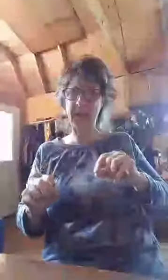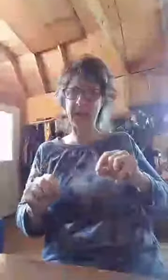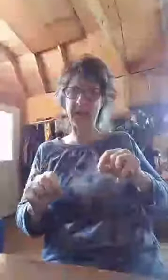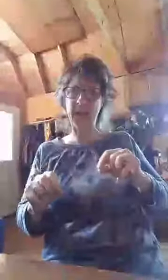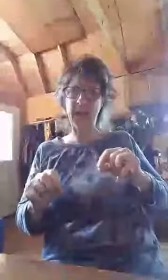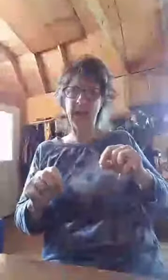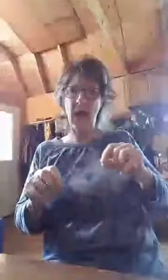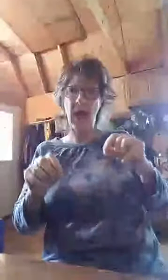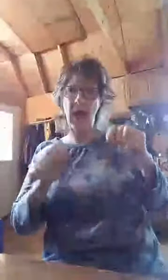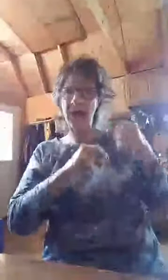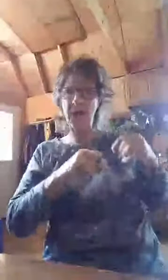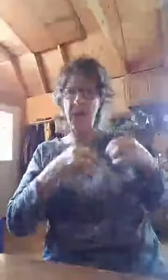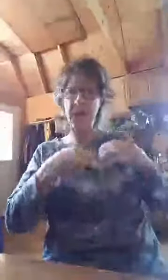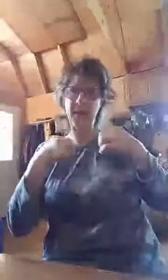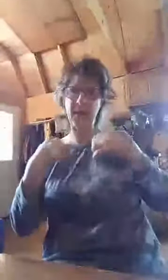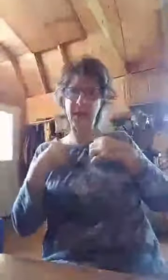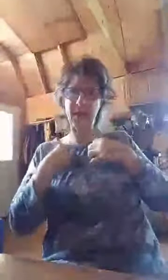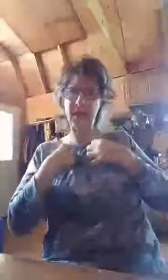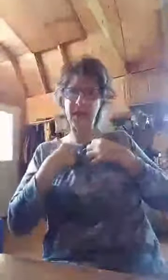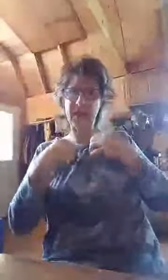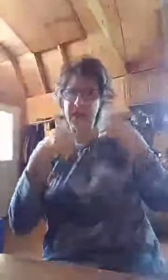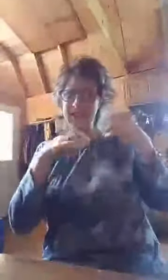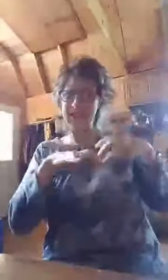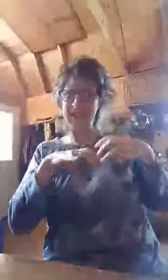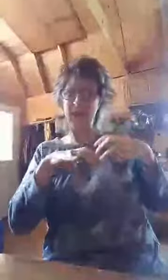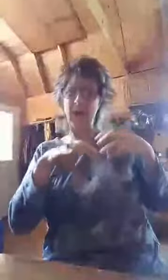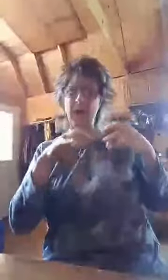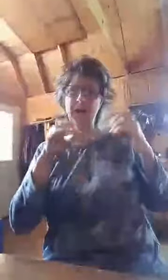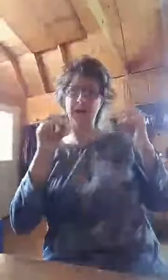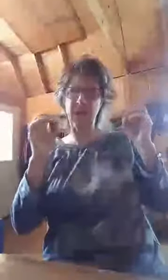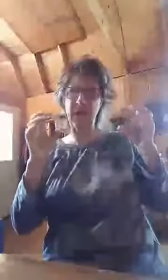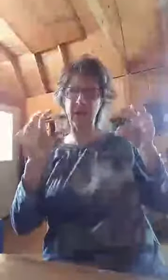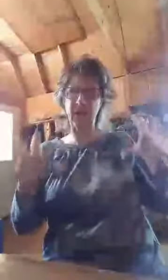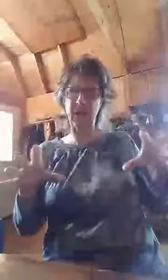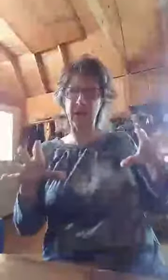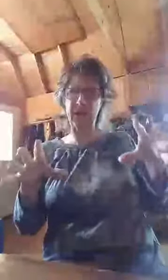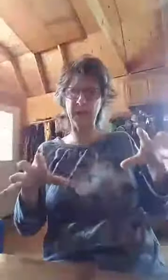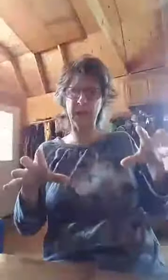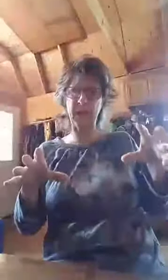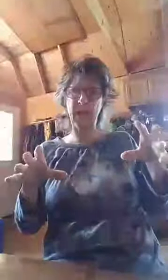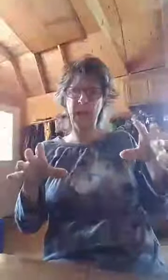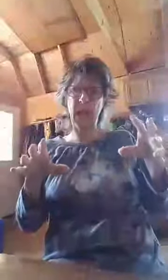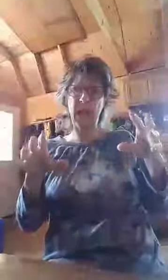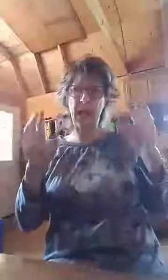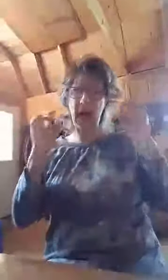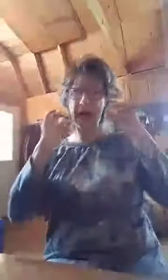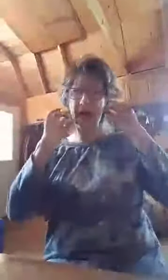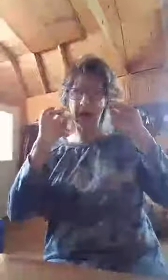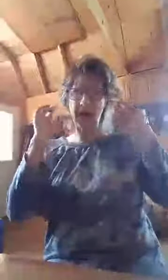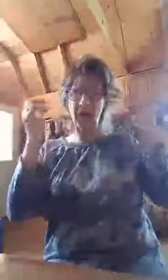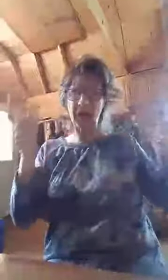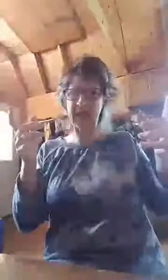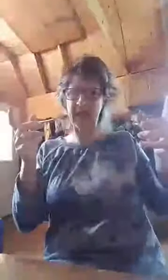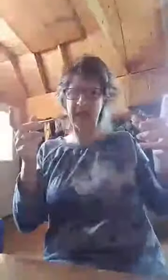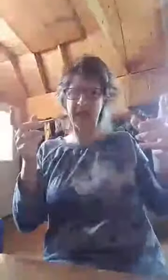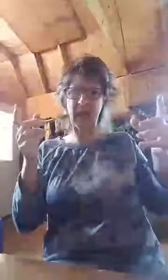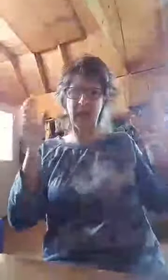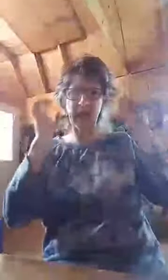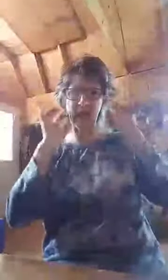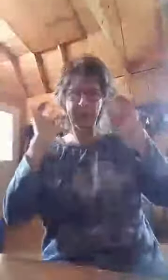I have the body and the blood of Jesus, the DNA of God, the record of God in me, and I can have what Jesus had. I am a